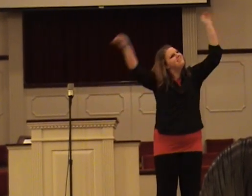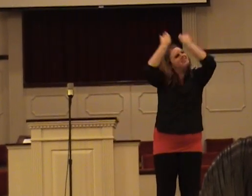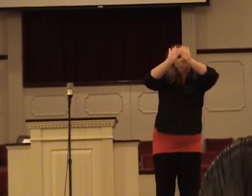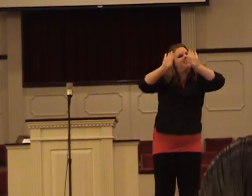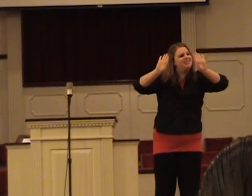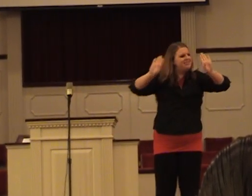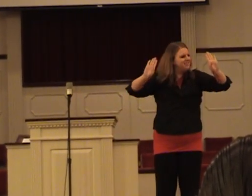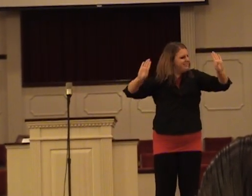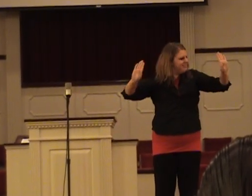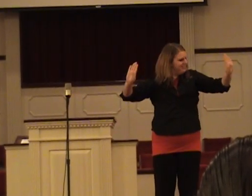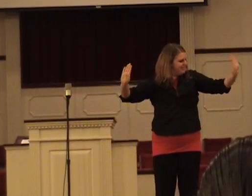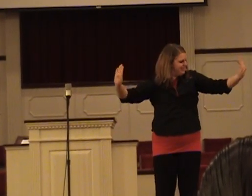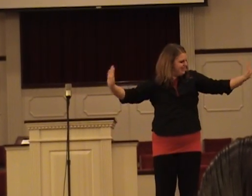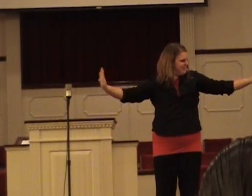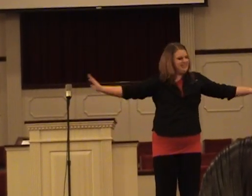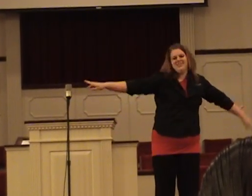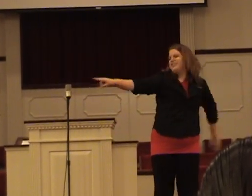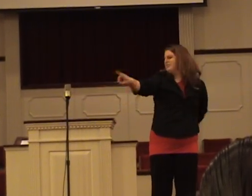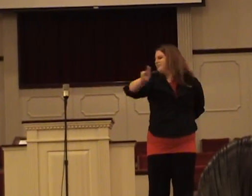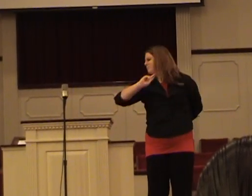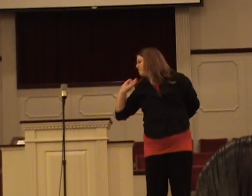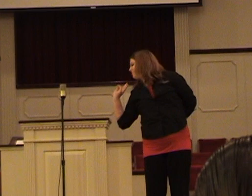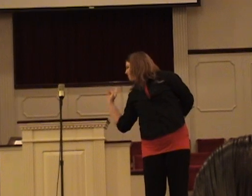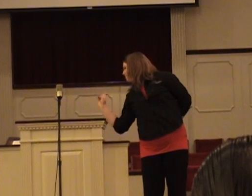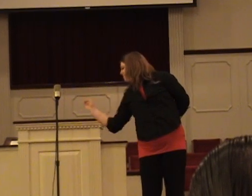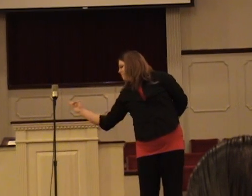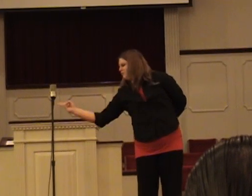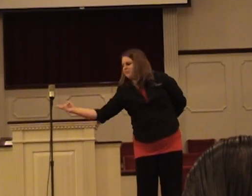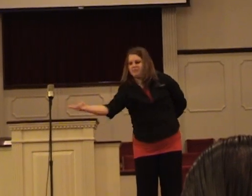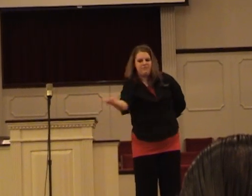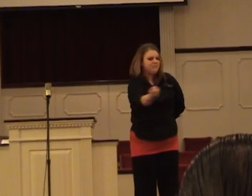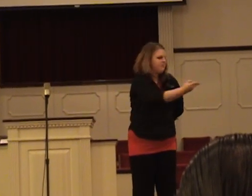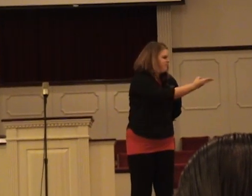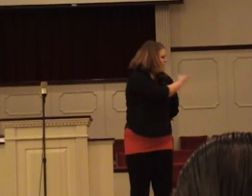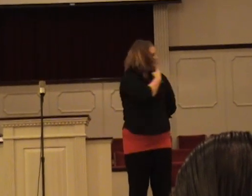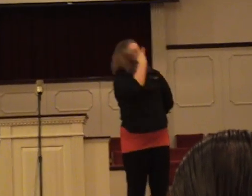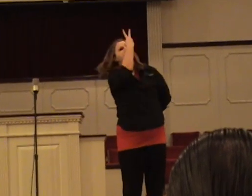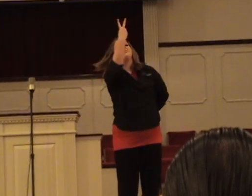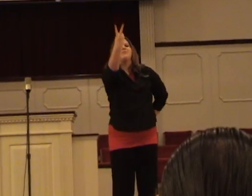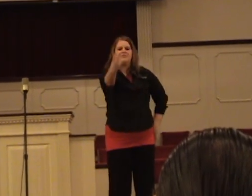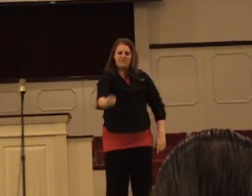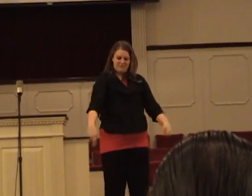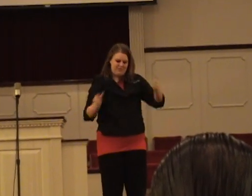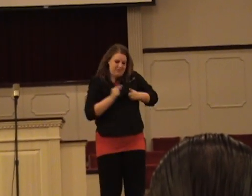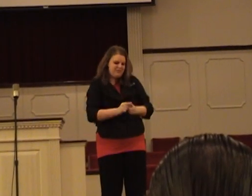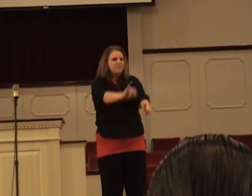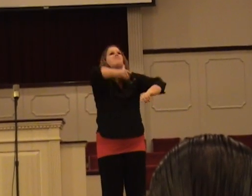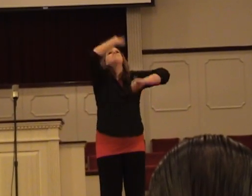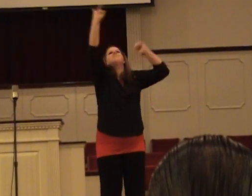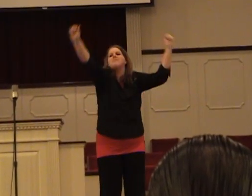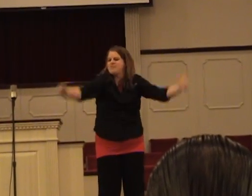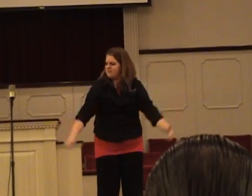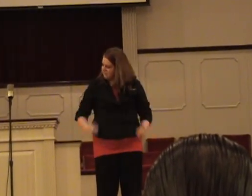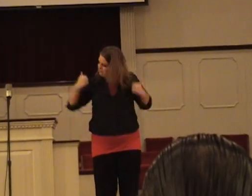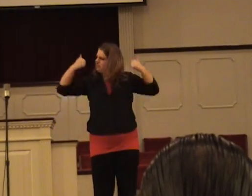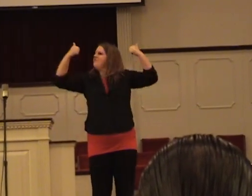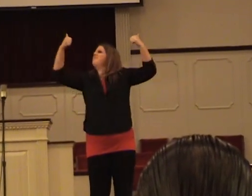open And bear it out to see The word is alive